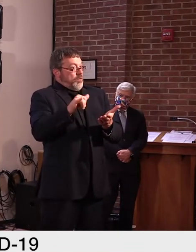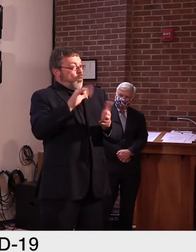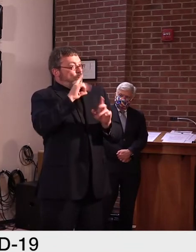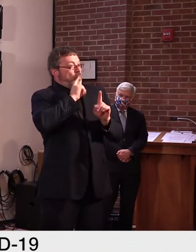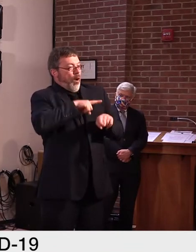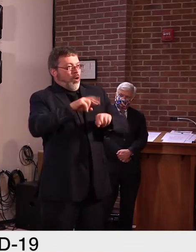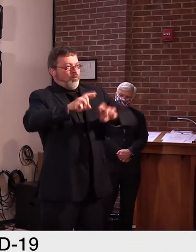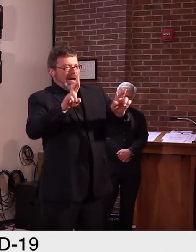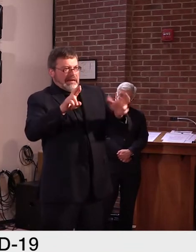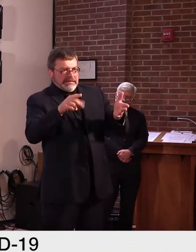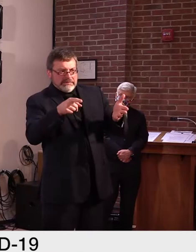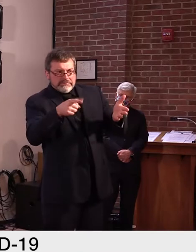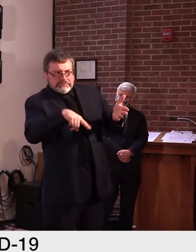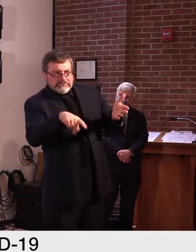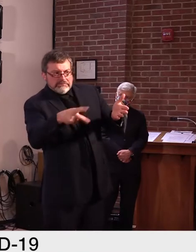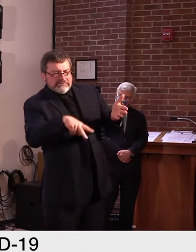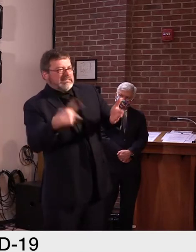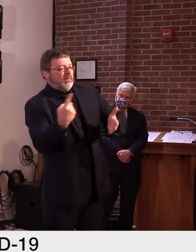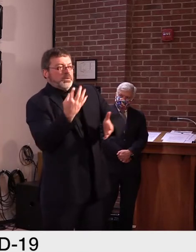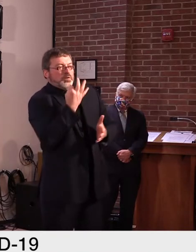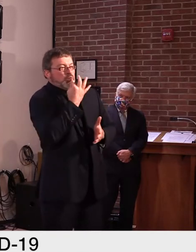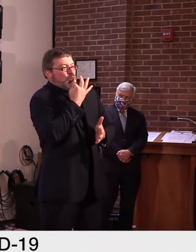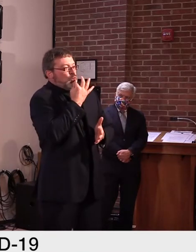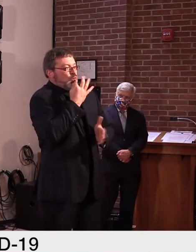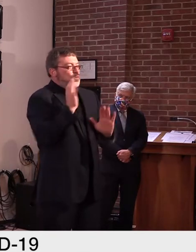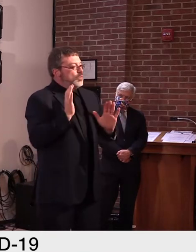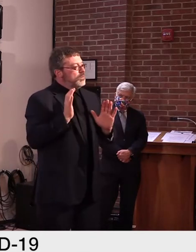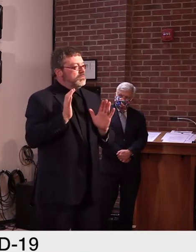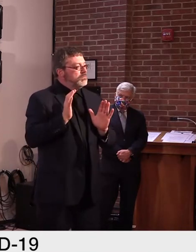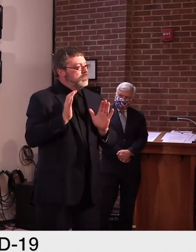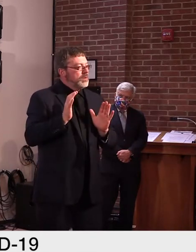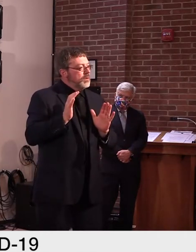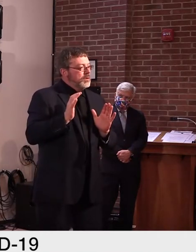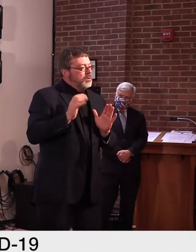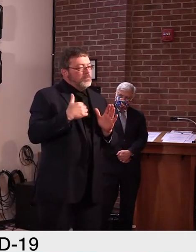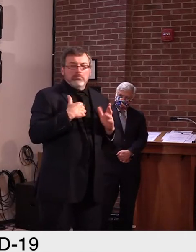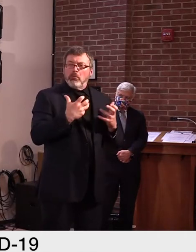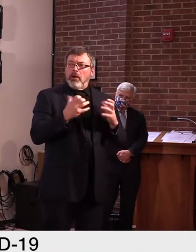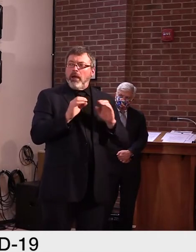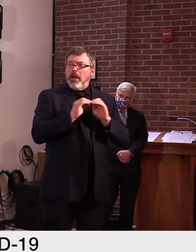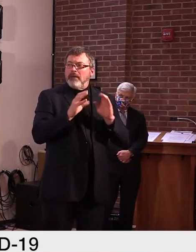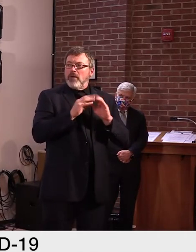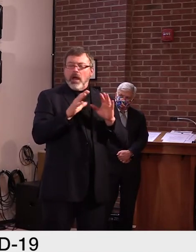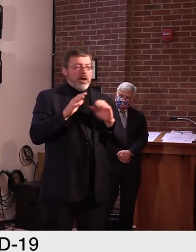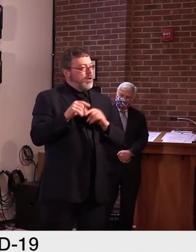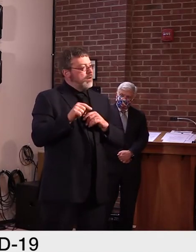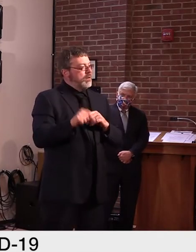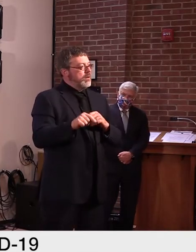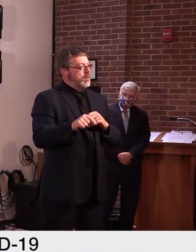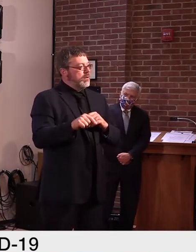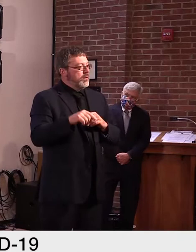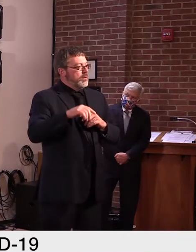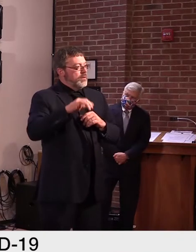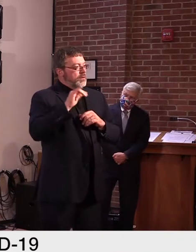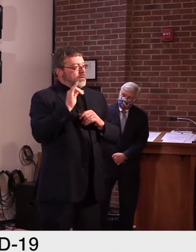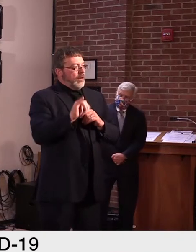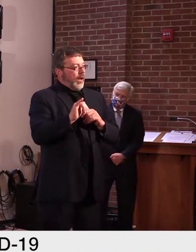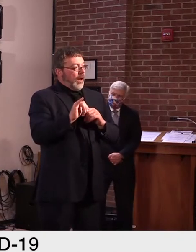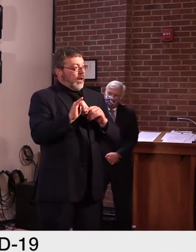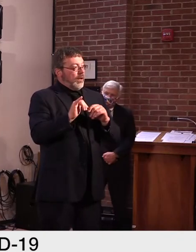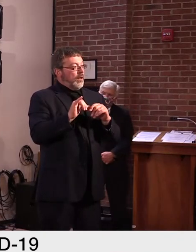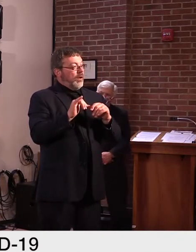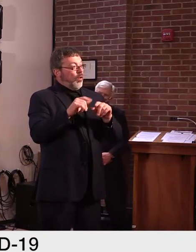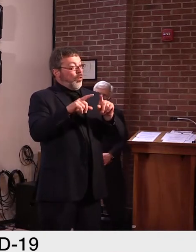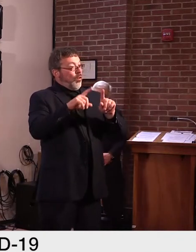The, to get down to a little bit of, uh, forecasting about what that will show, um, we